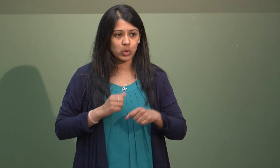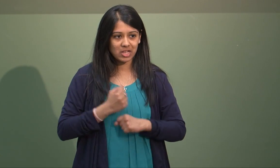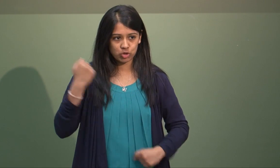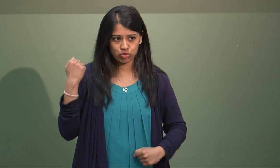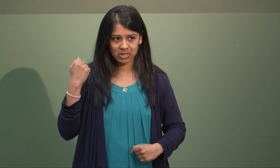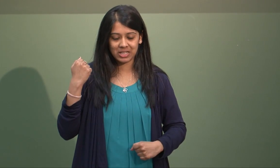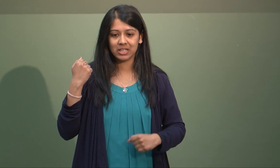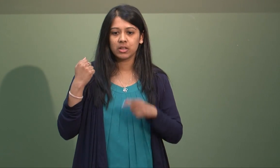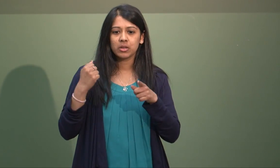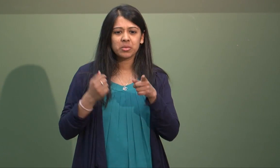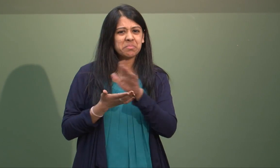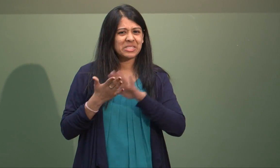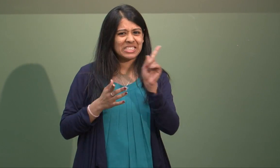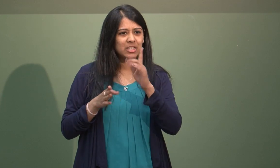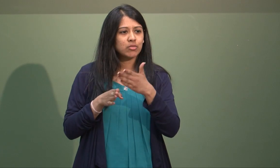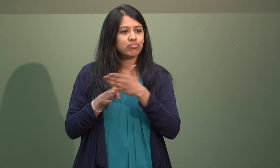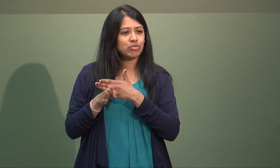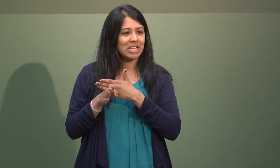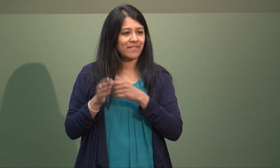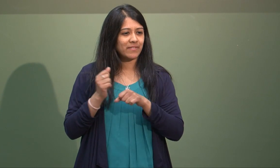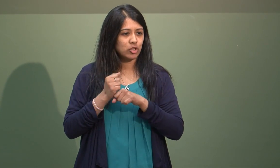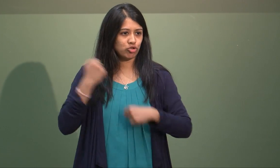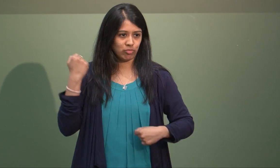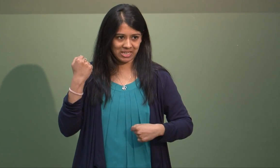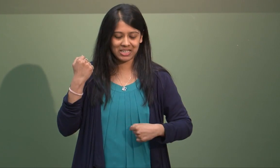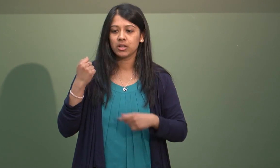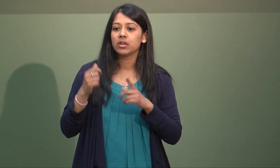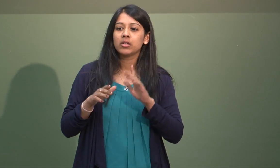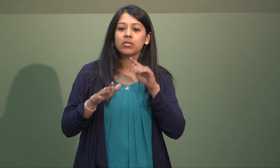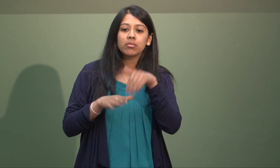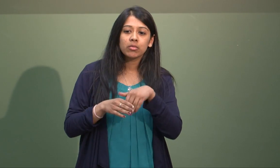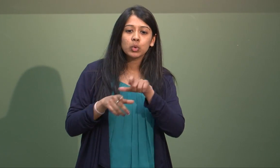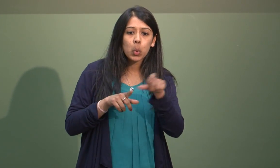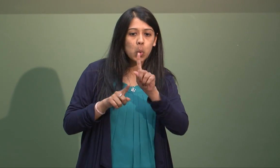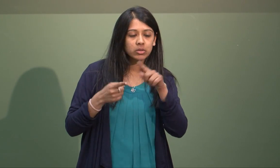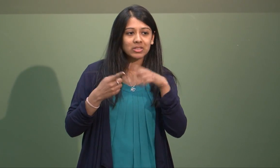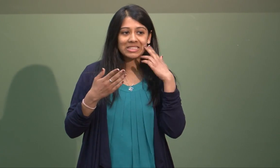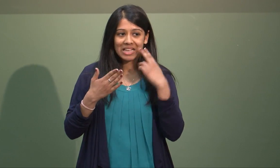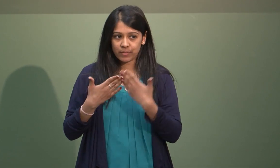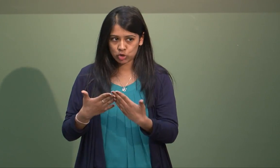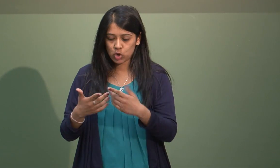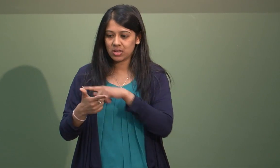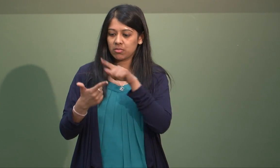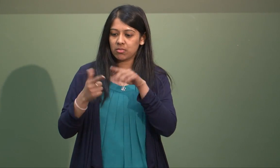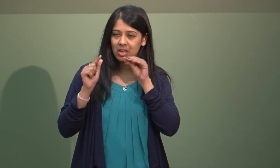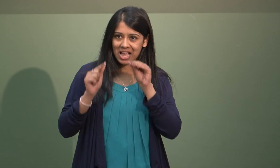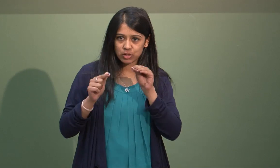I did a foundation degree to start with and that was really before formally starting at